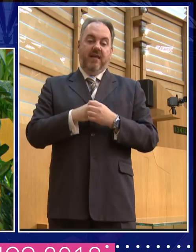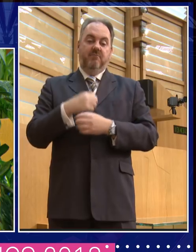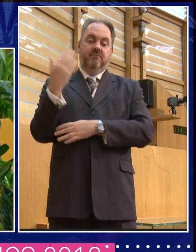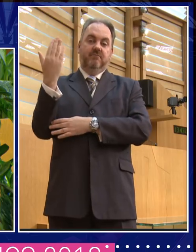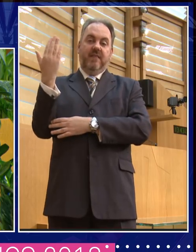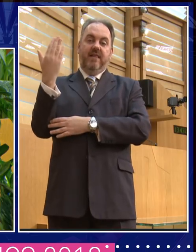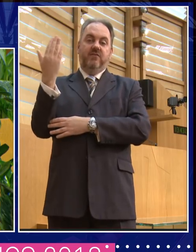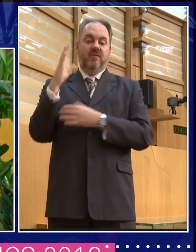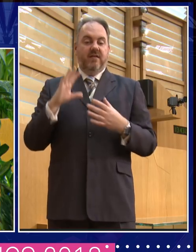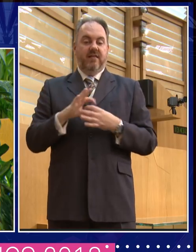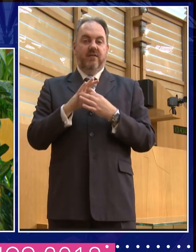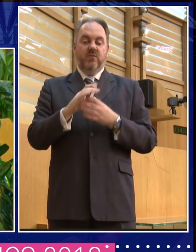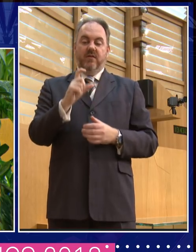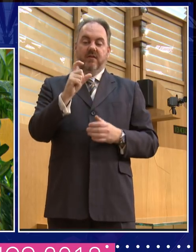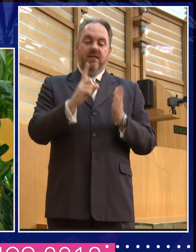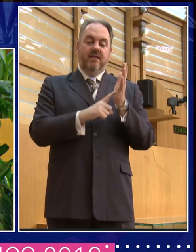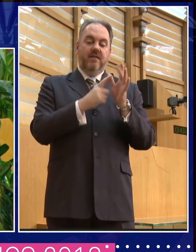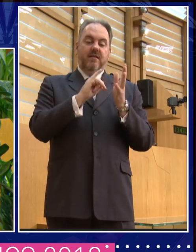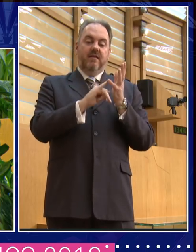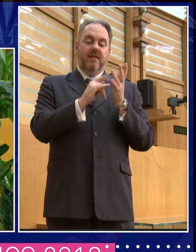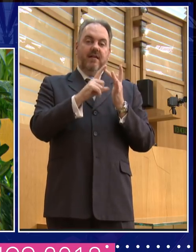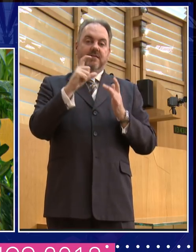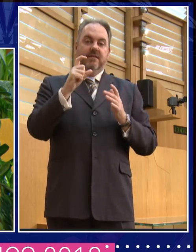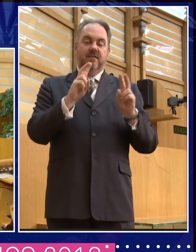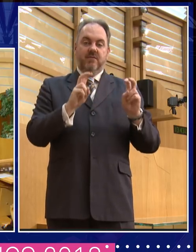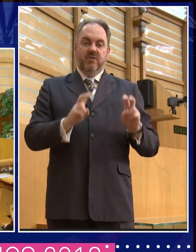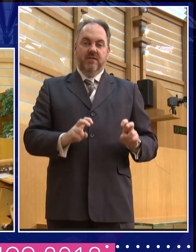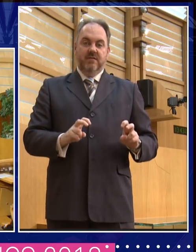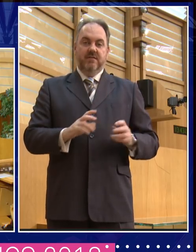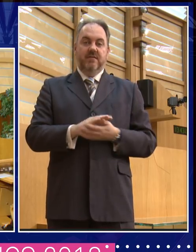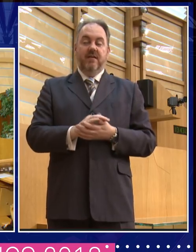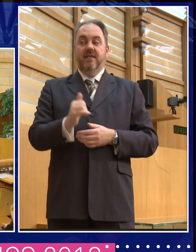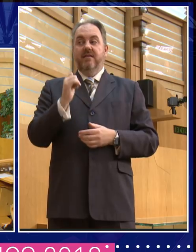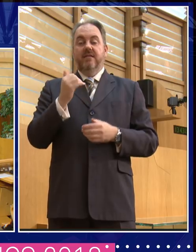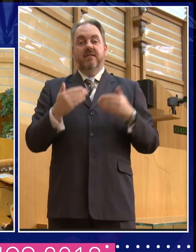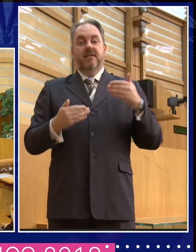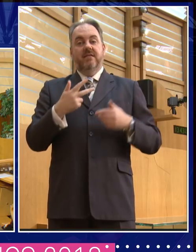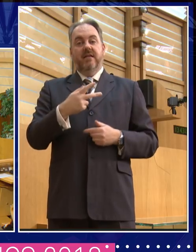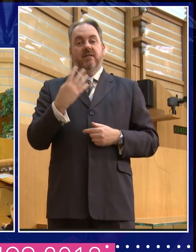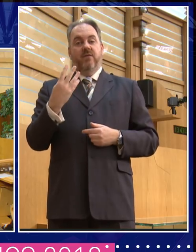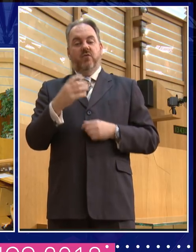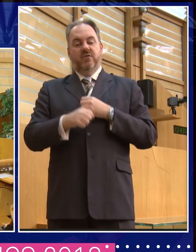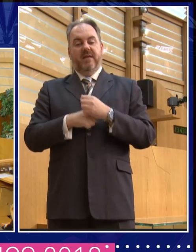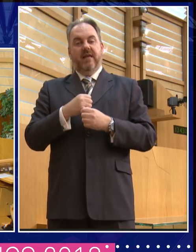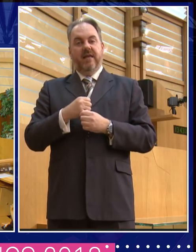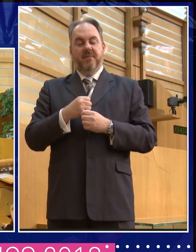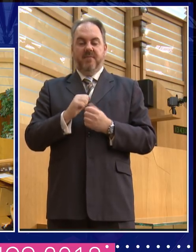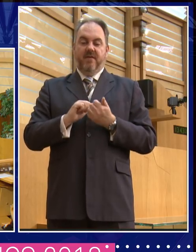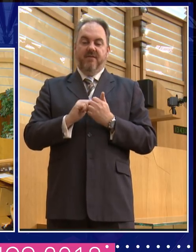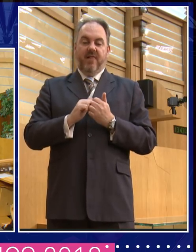King's College, London then moving back to Newnham College in 1984 as a fellow, at the time the only female lecturer